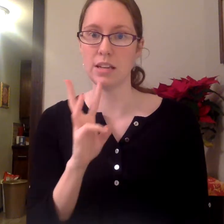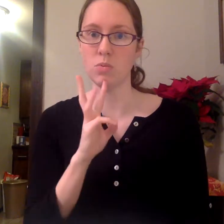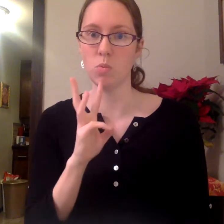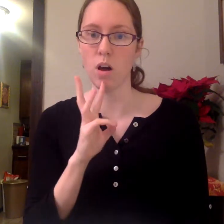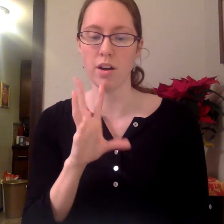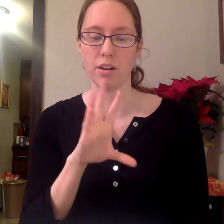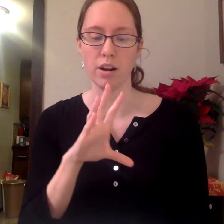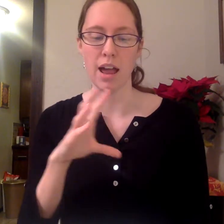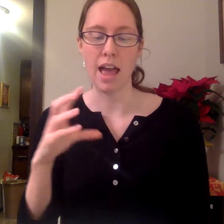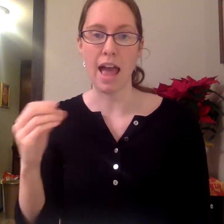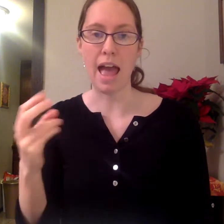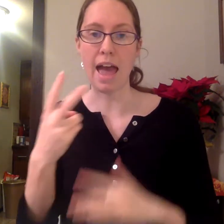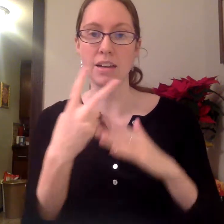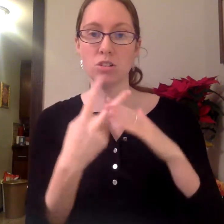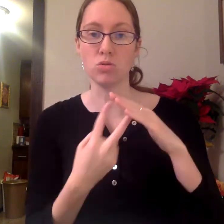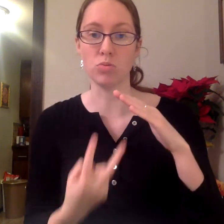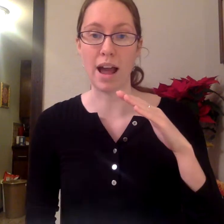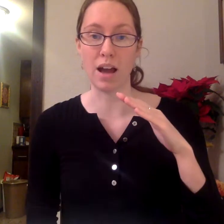water and drown.